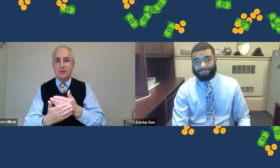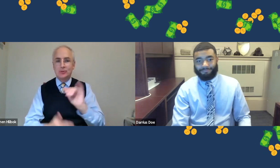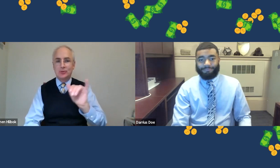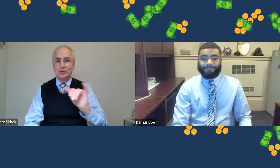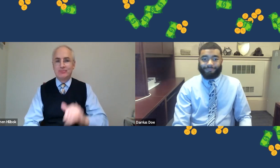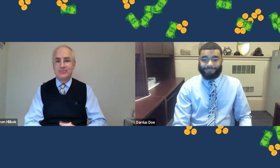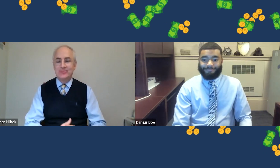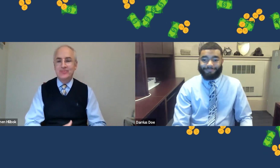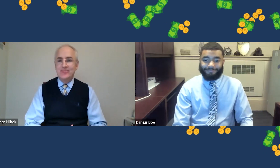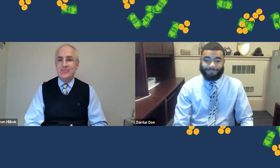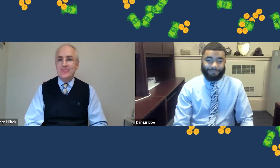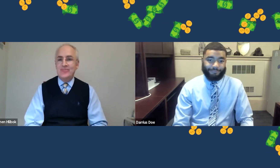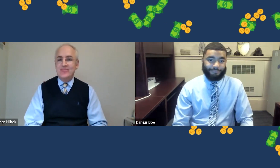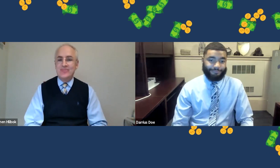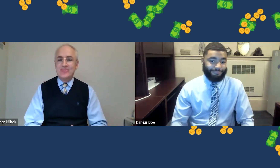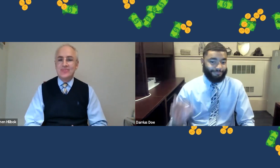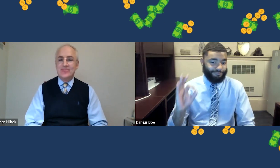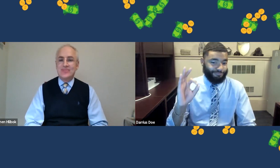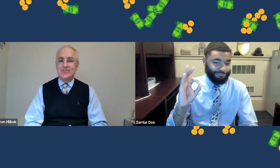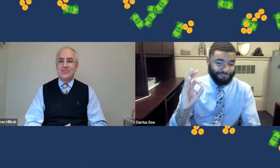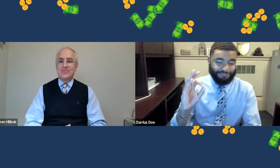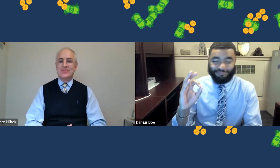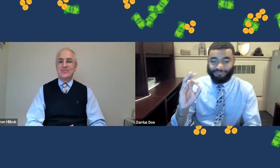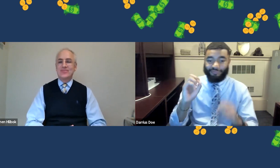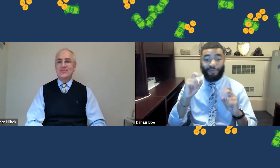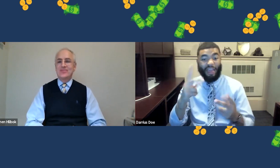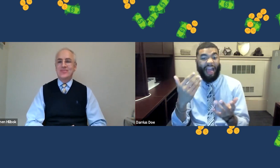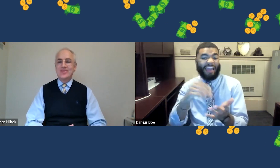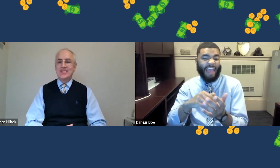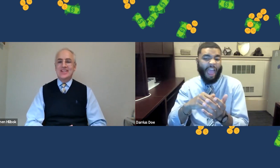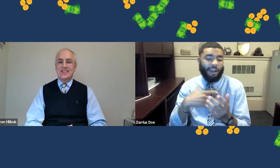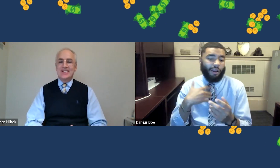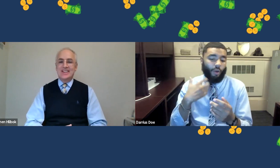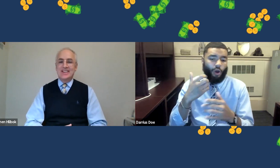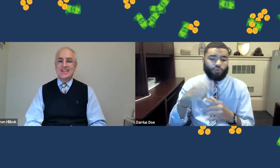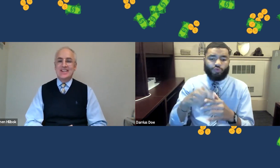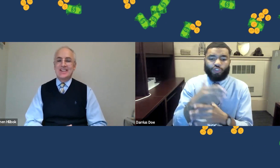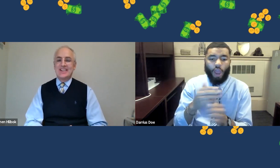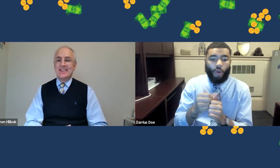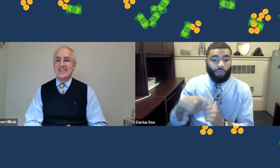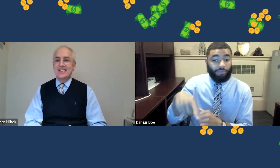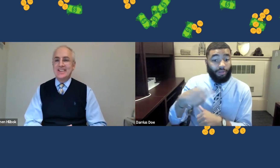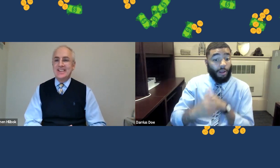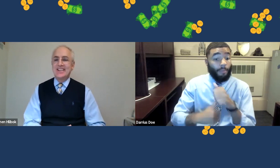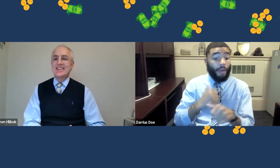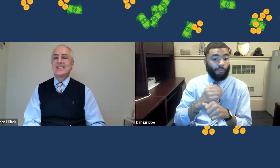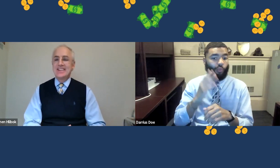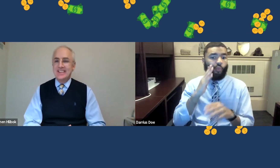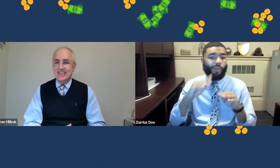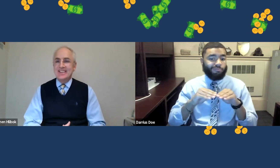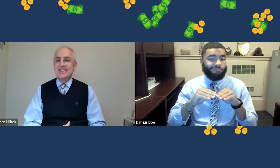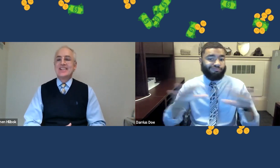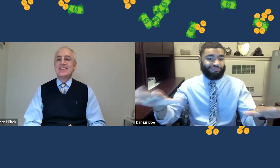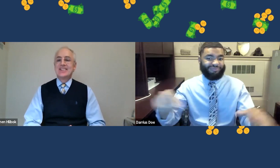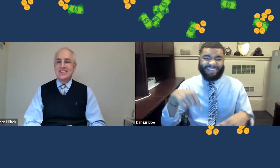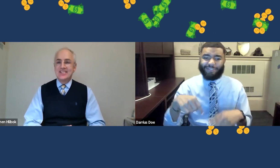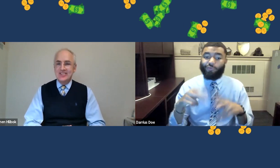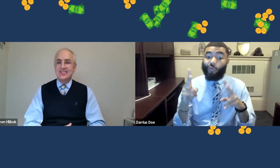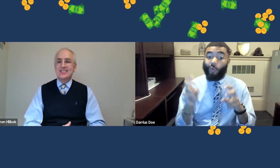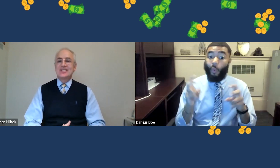And I'm so proud of all of you for hosting an event like this. Okay, well, again, I just want to share with this that